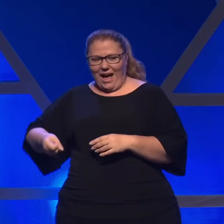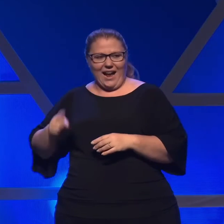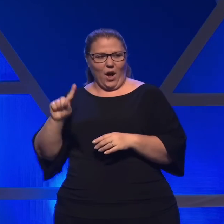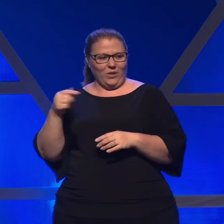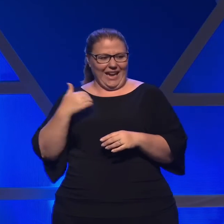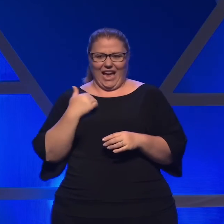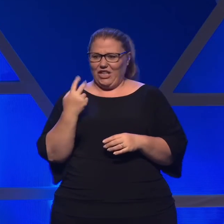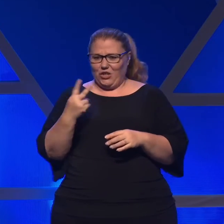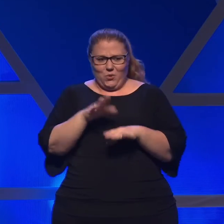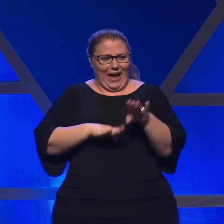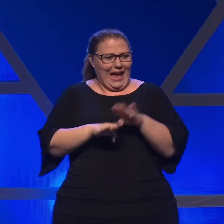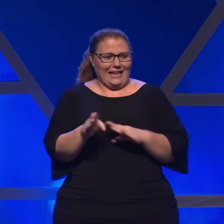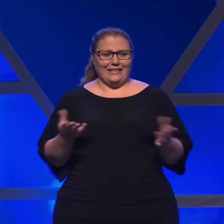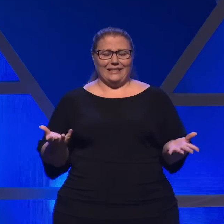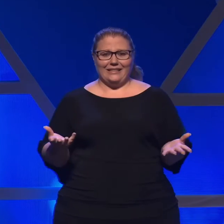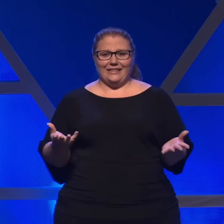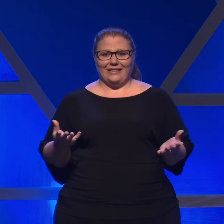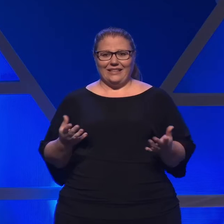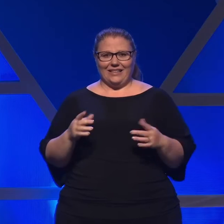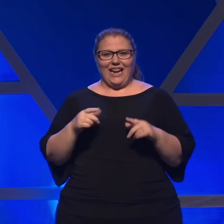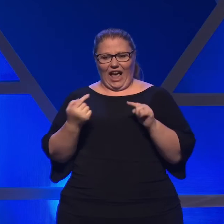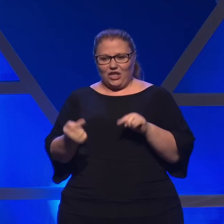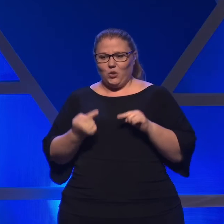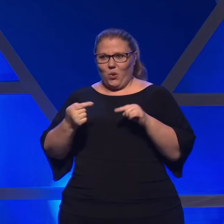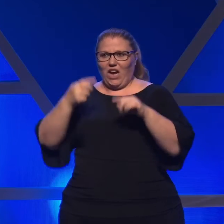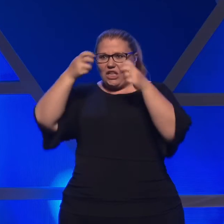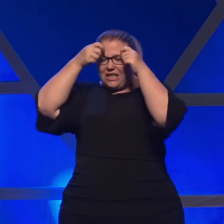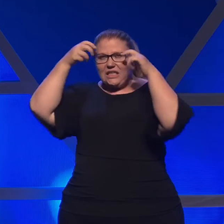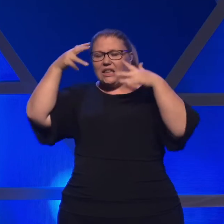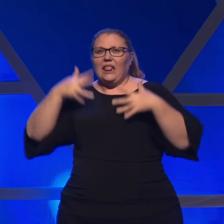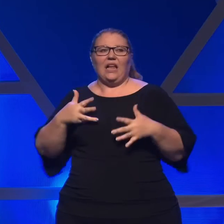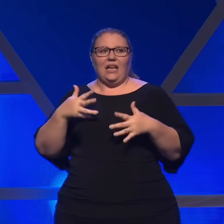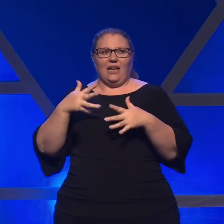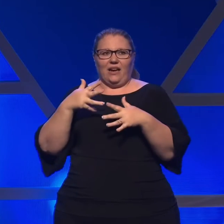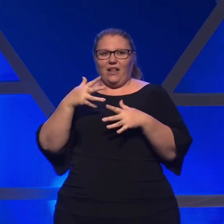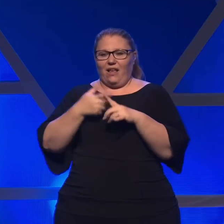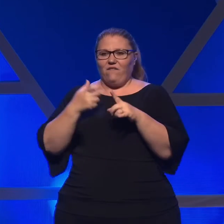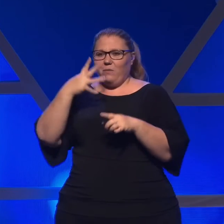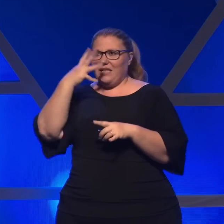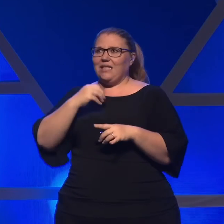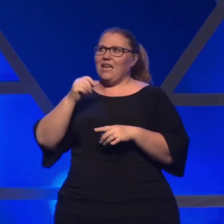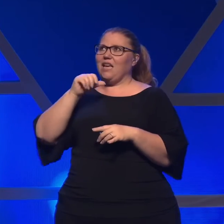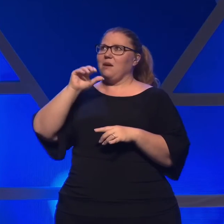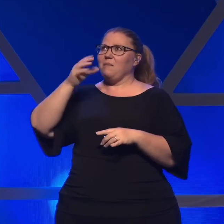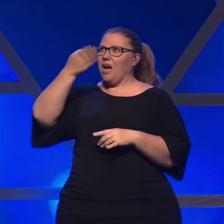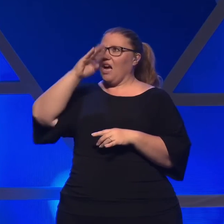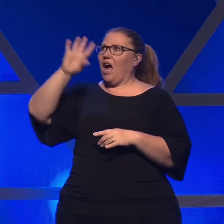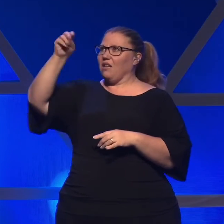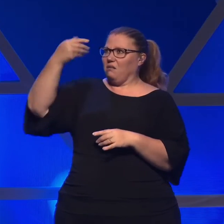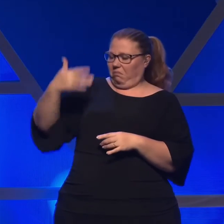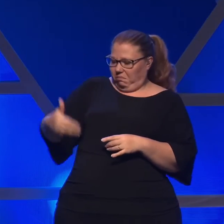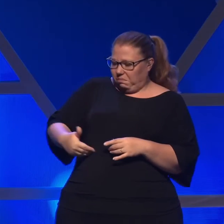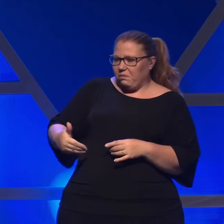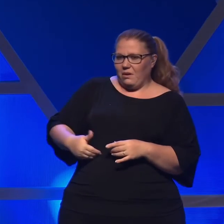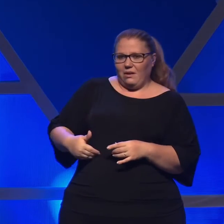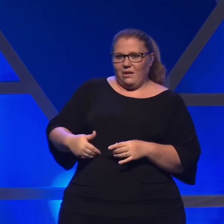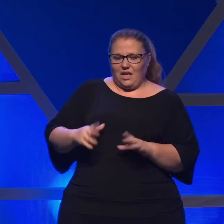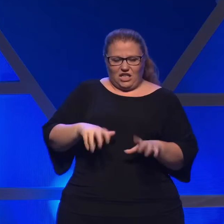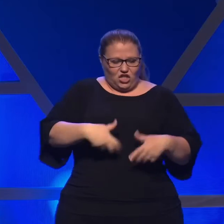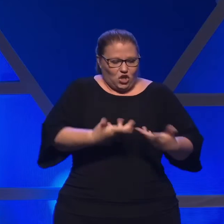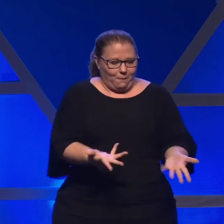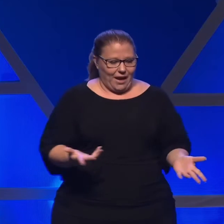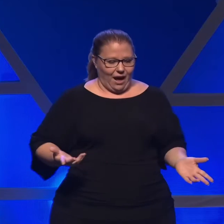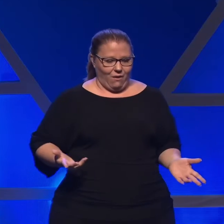had two hands. As I struggled sweating out of the mists of sleep, God spoke very clearly, dump the cases.